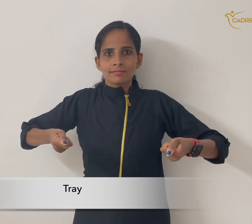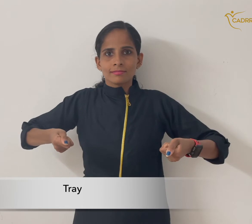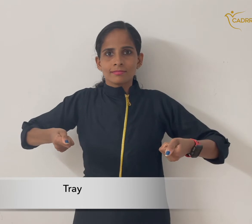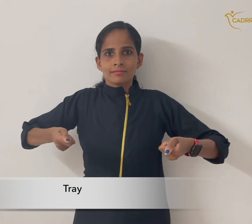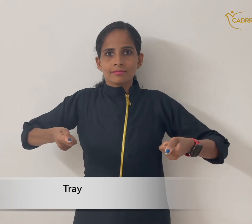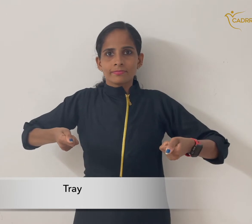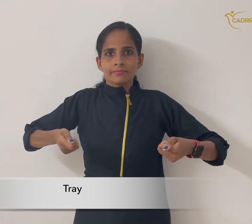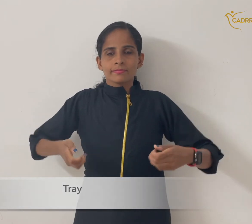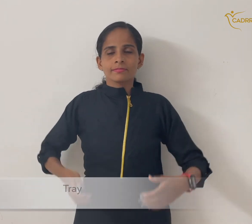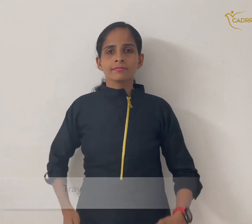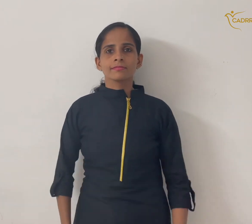Tray